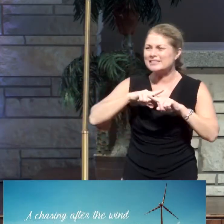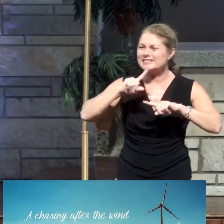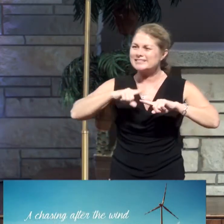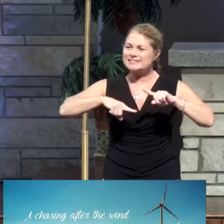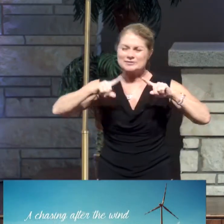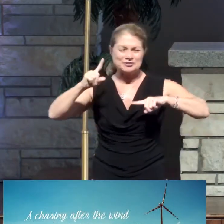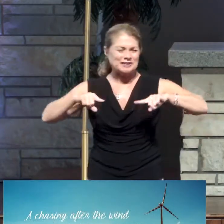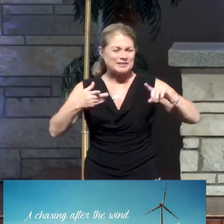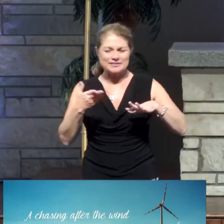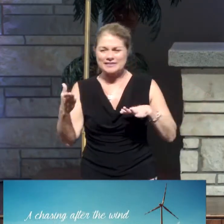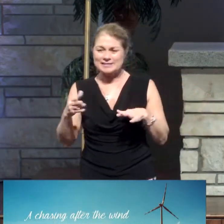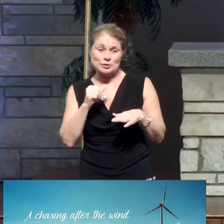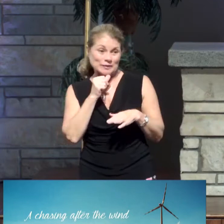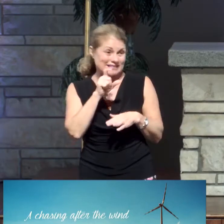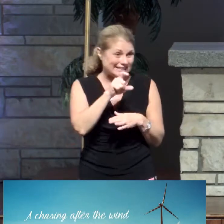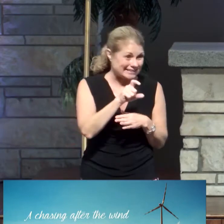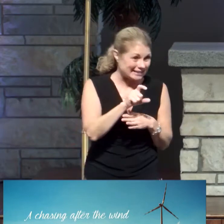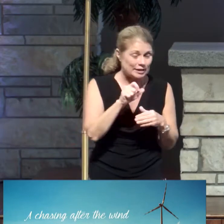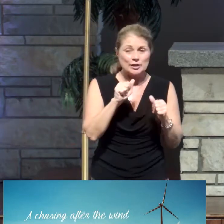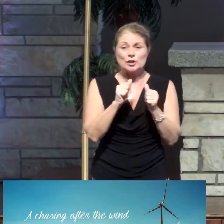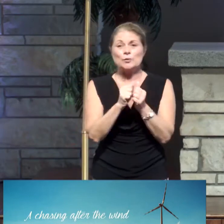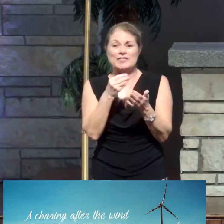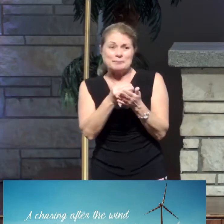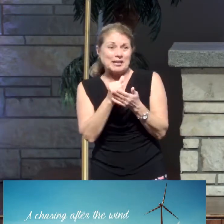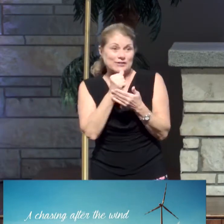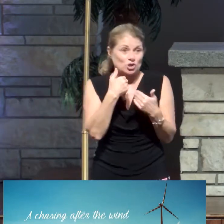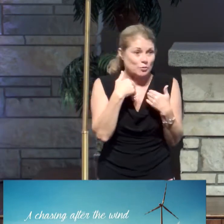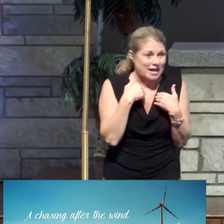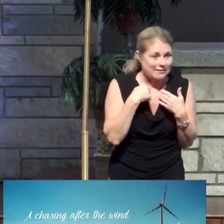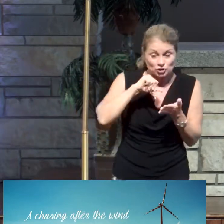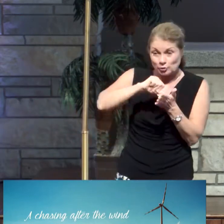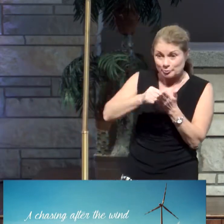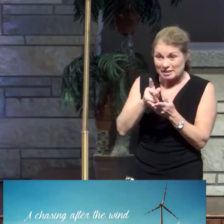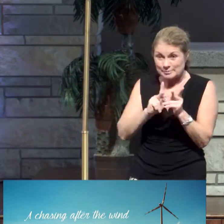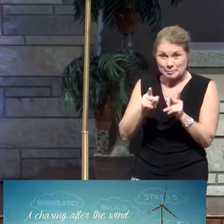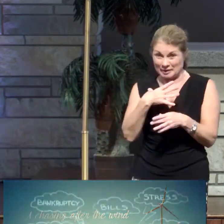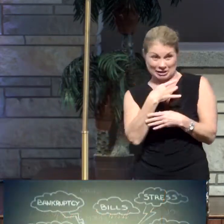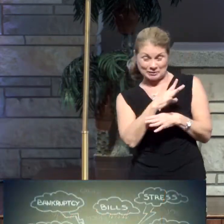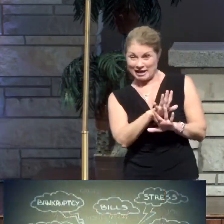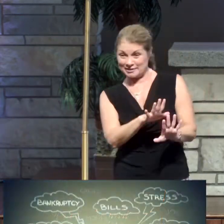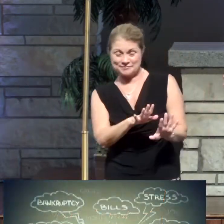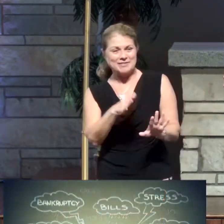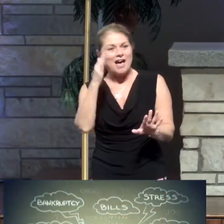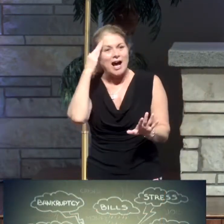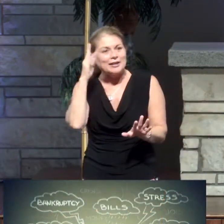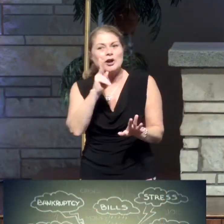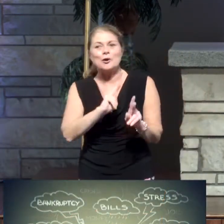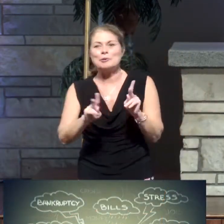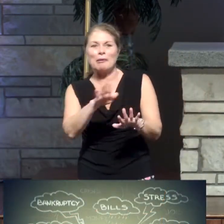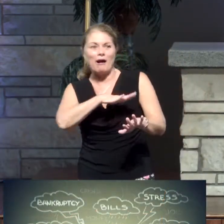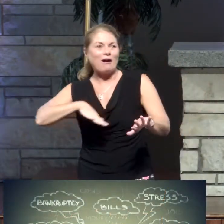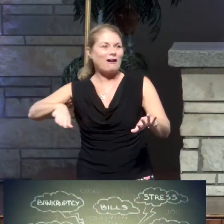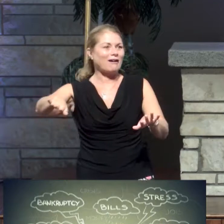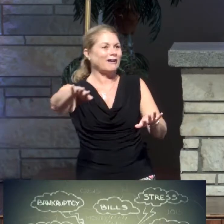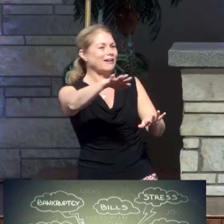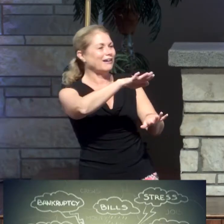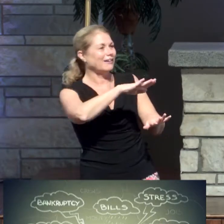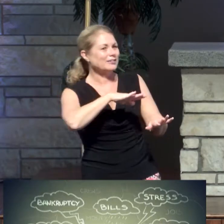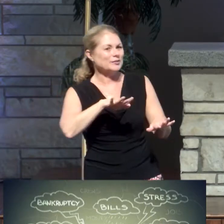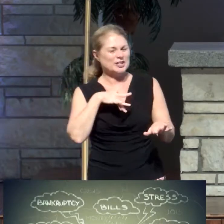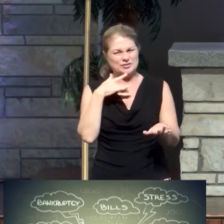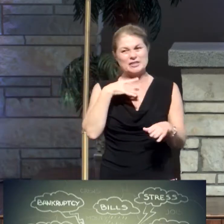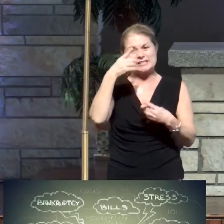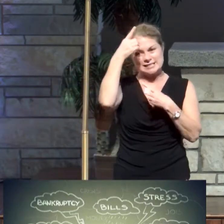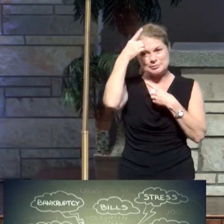didn't need with money that you don't have to impress people that you don't even like. And I know people all over the place who are feeling the pressure